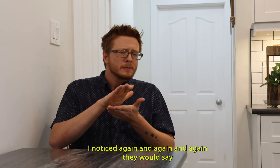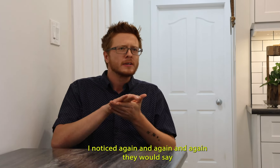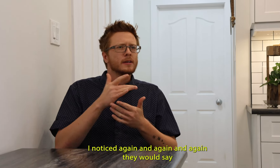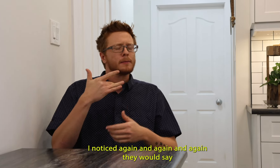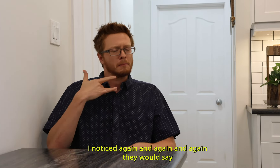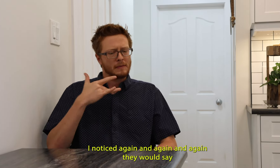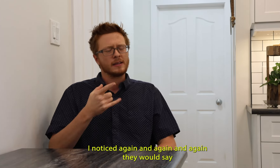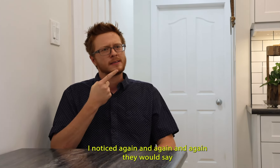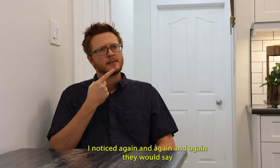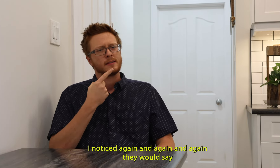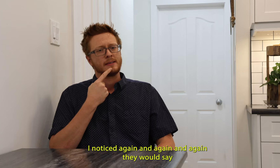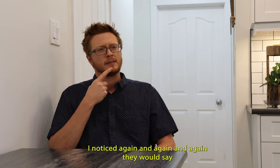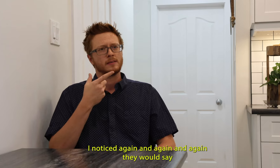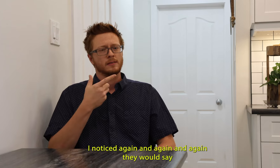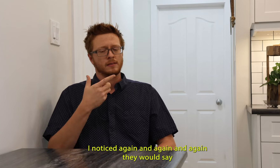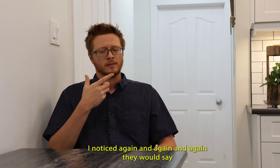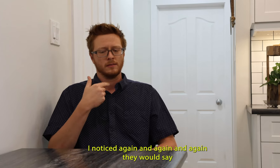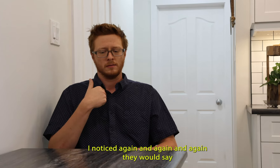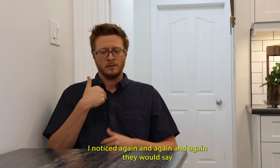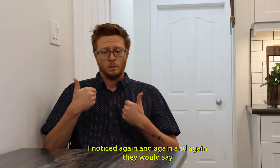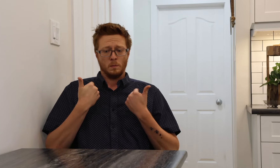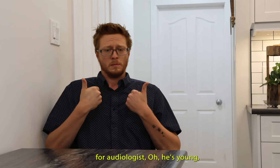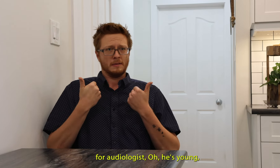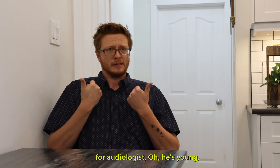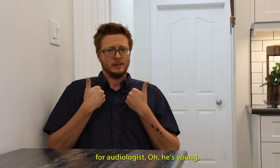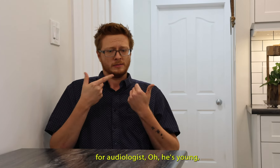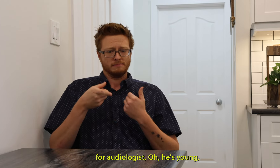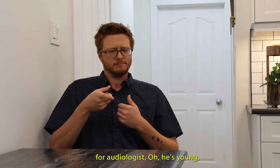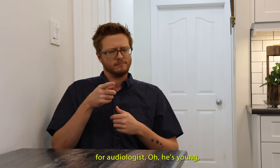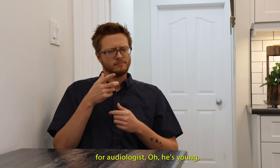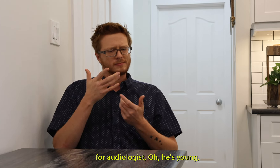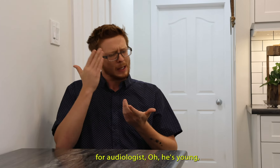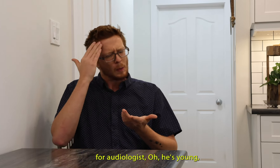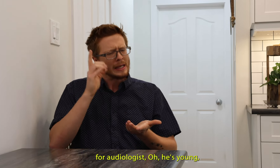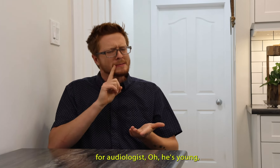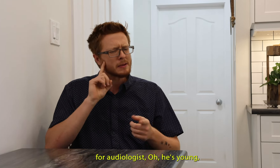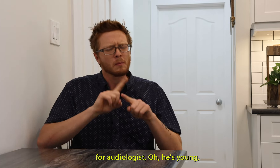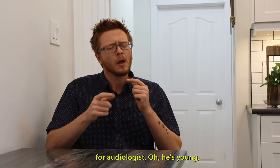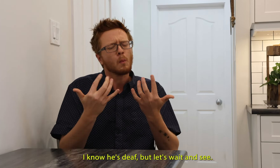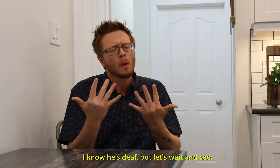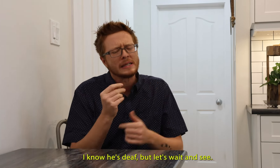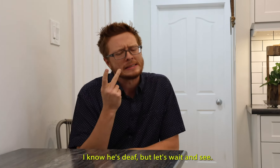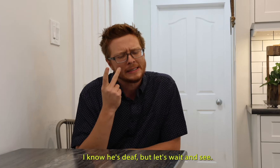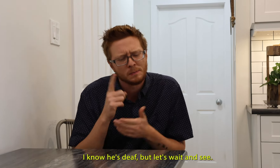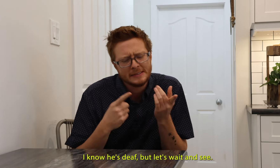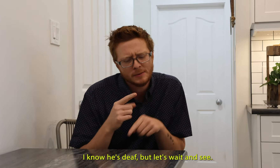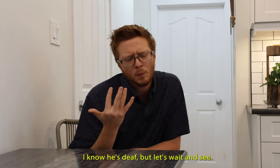again and again, they would say, um, for audiologists, oh, oh, he's young. Um, I know he's deaf, but